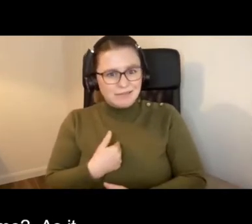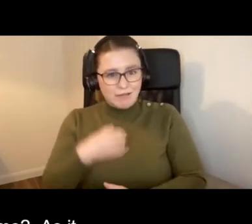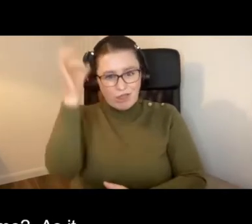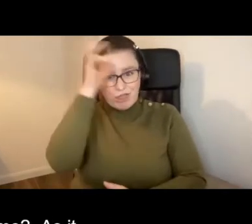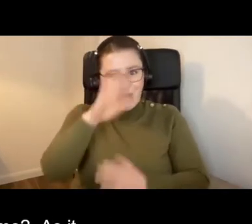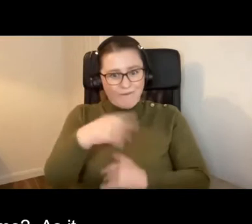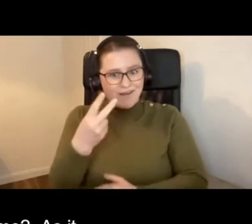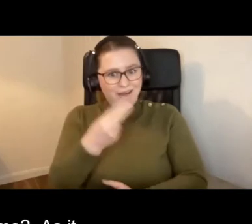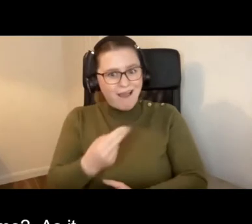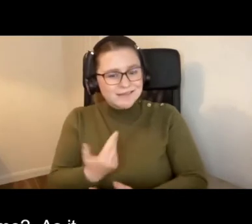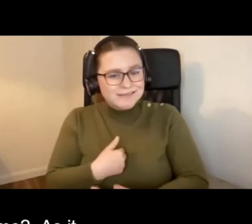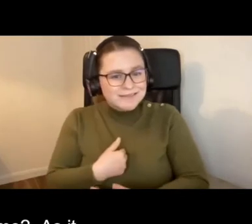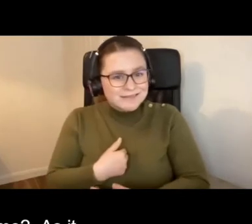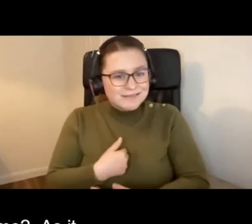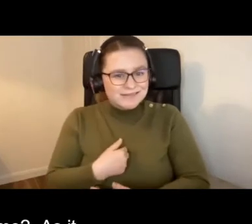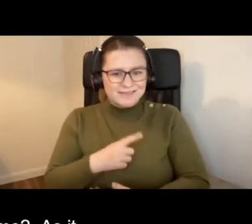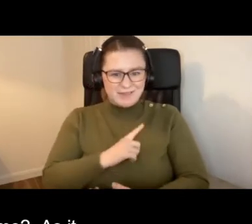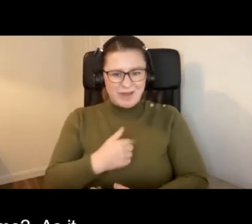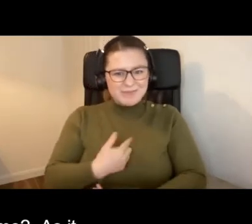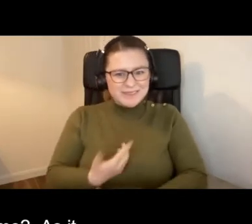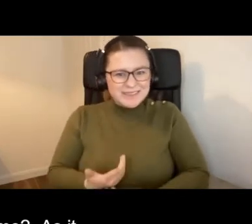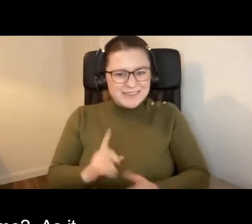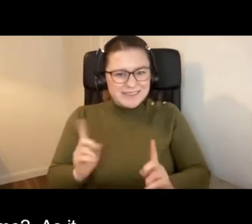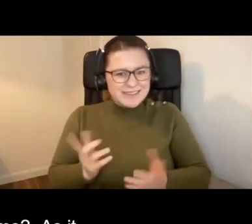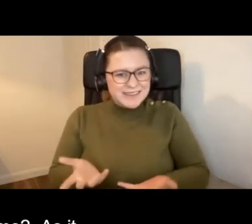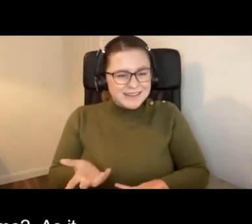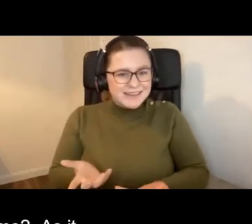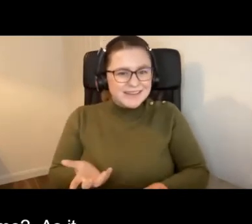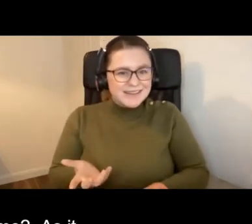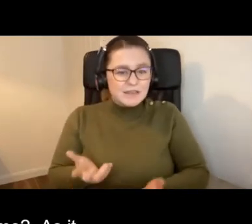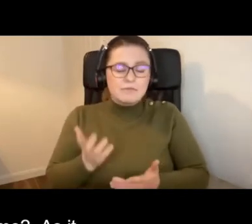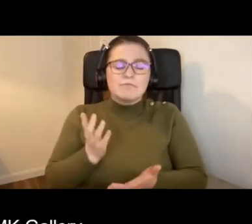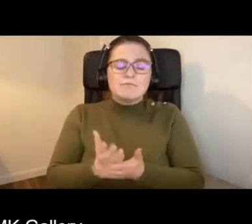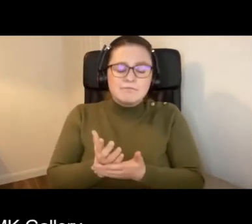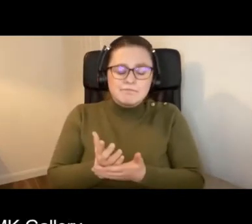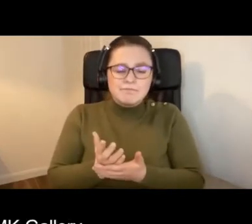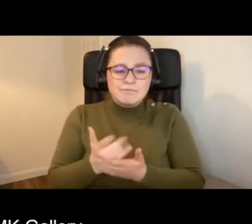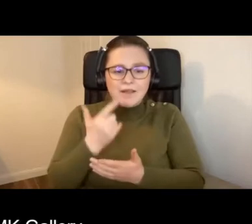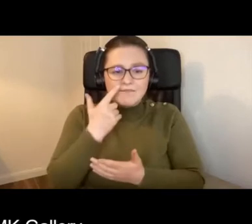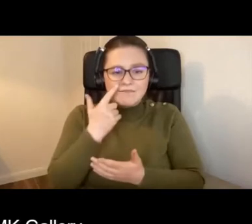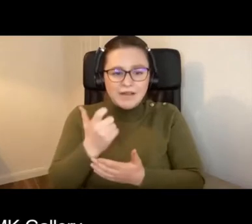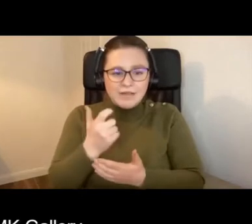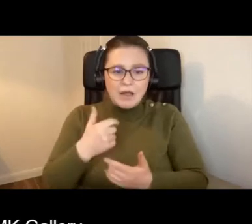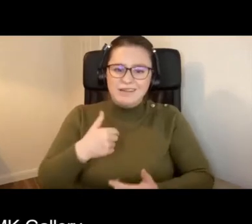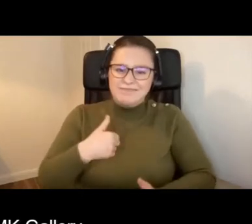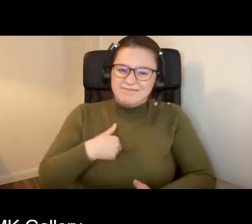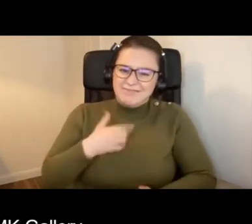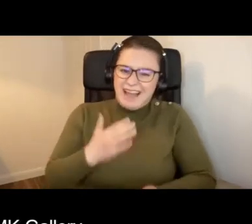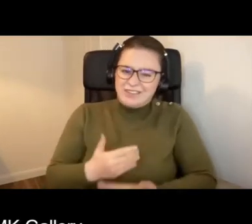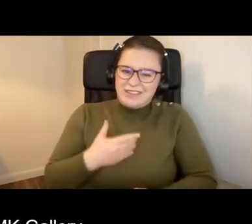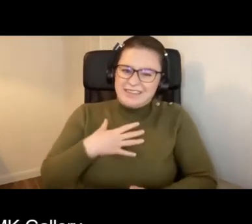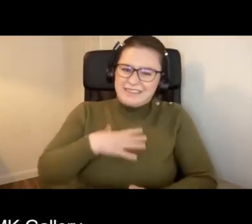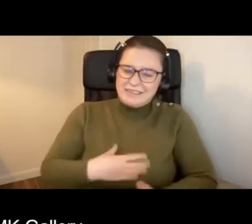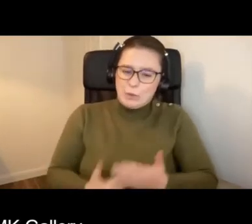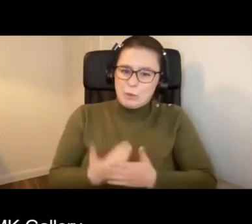art. Why me? It transpired, I needed a new challenge, and